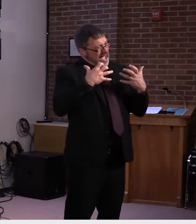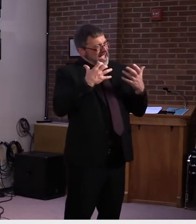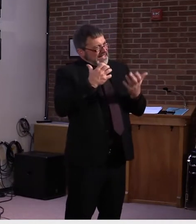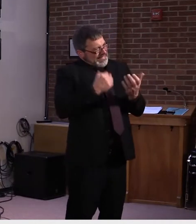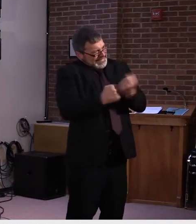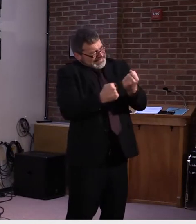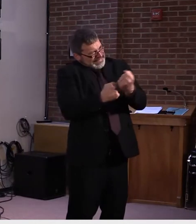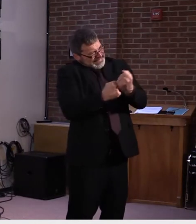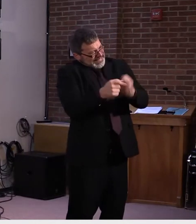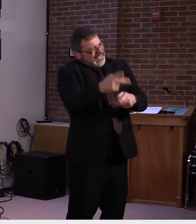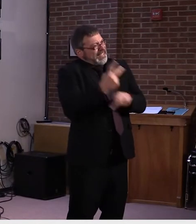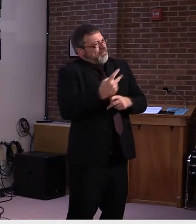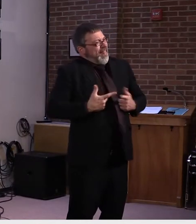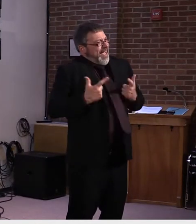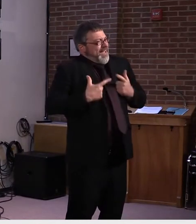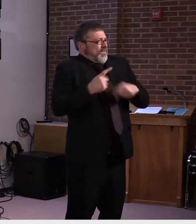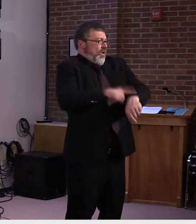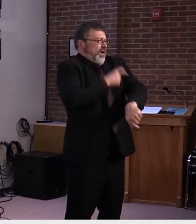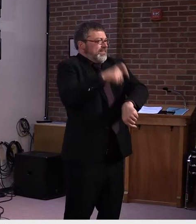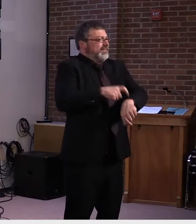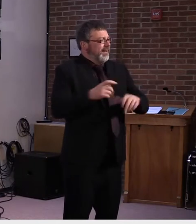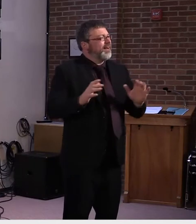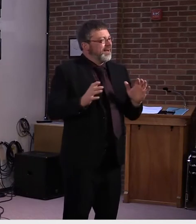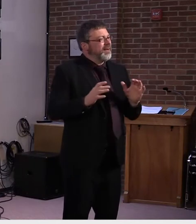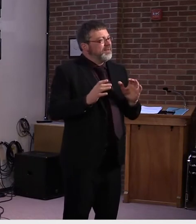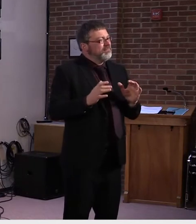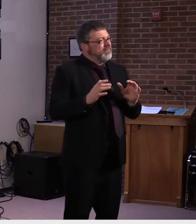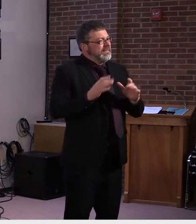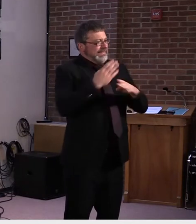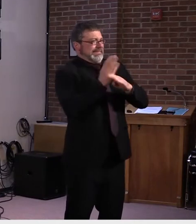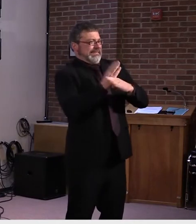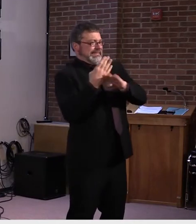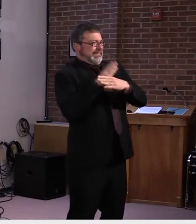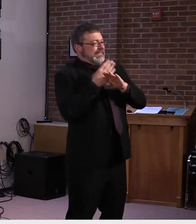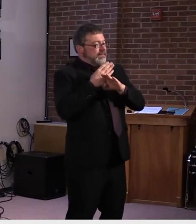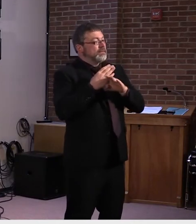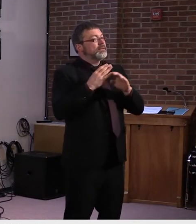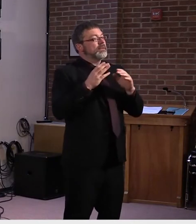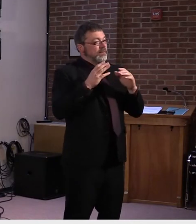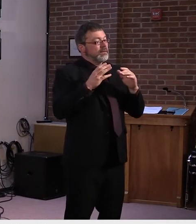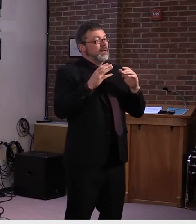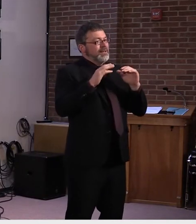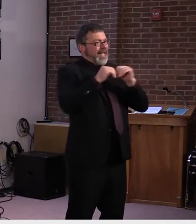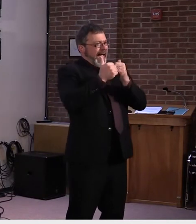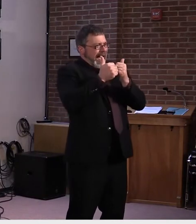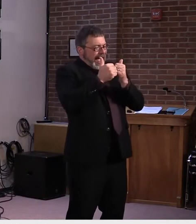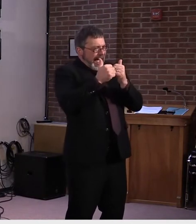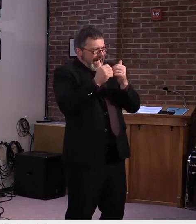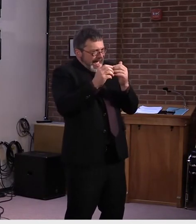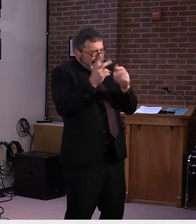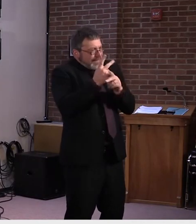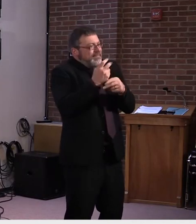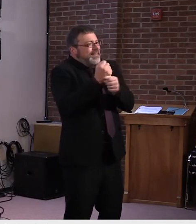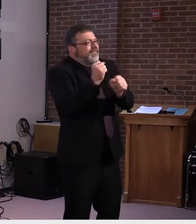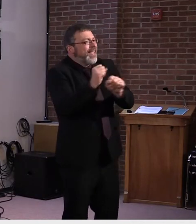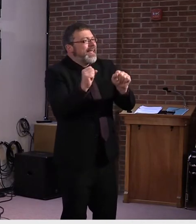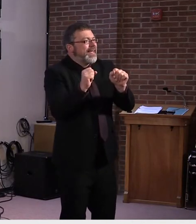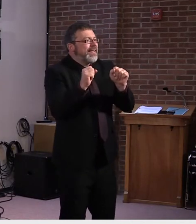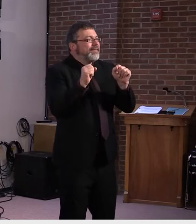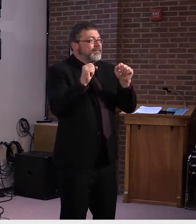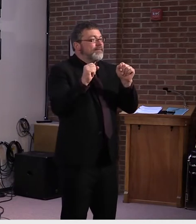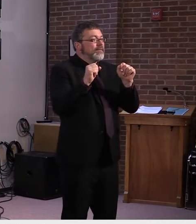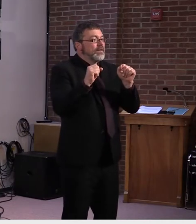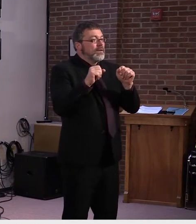various stages that we have set up the various phases that we set up as you mentioned, you know, leaving the facility or having